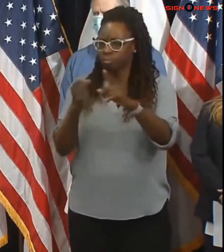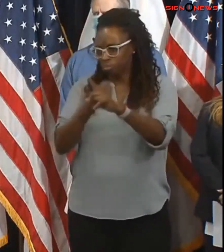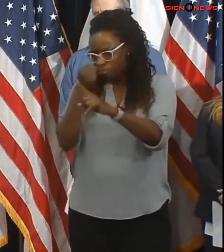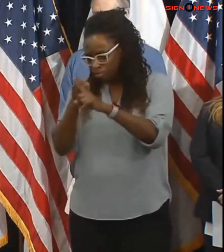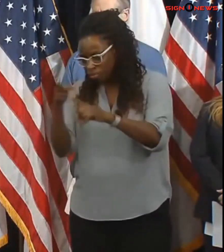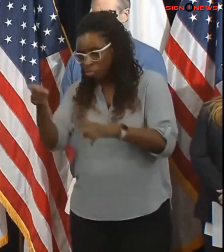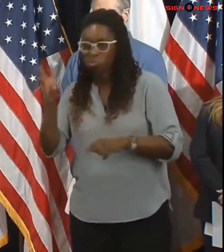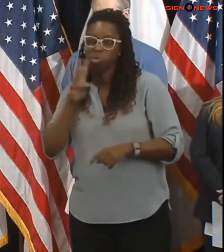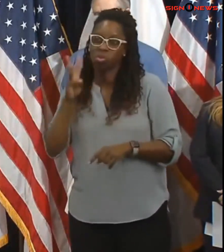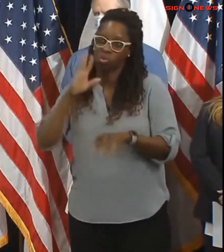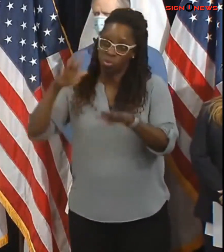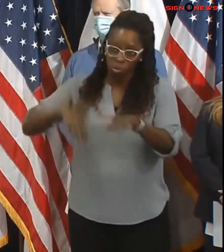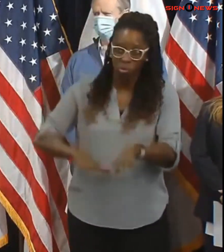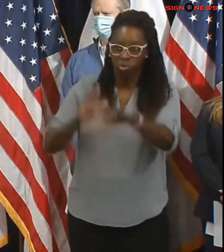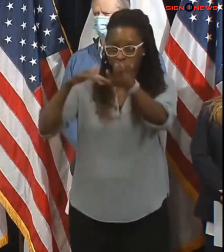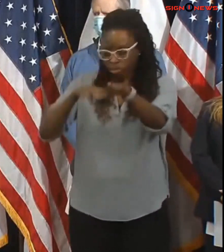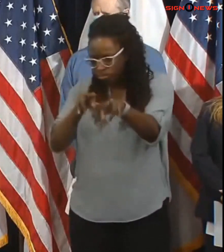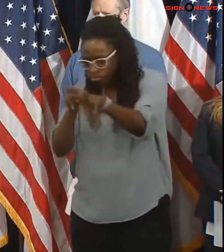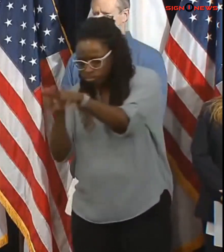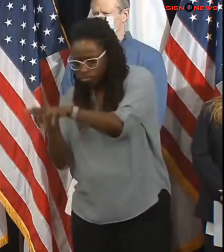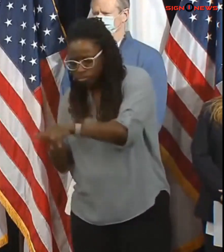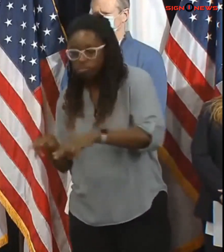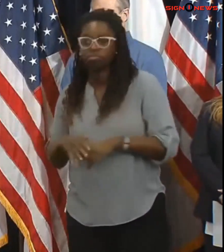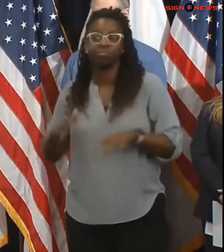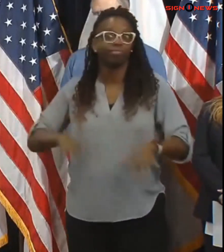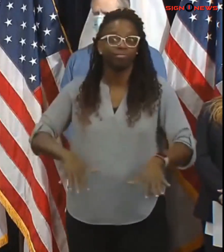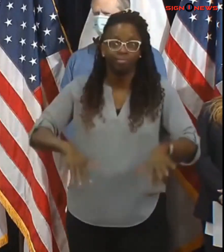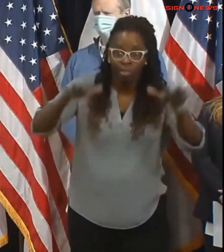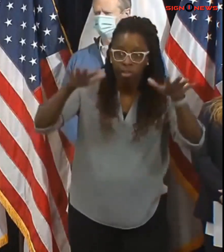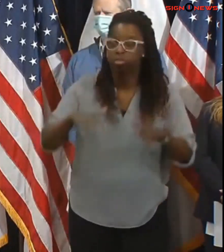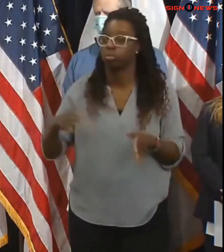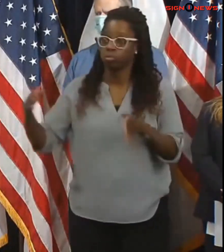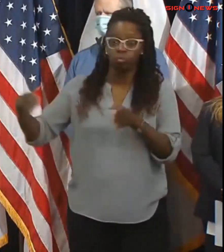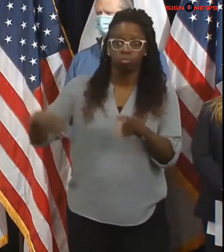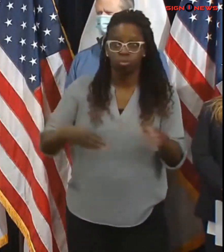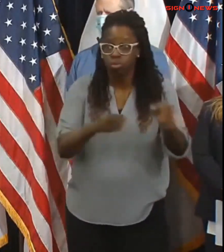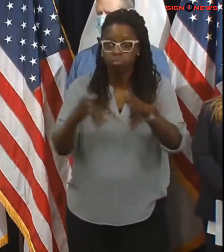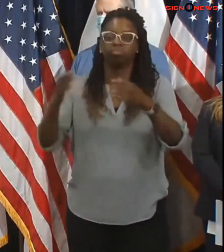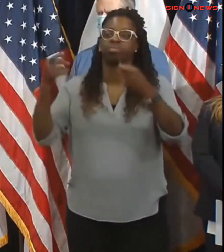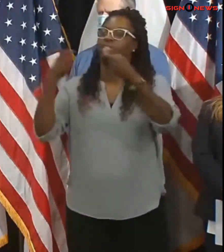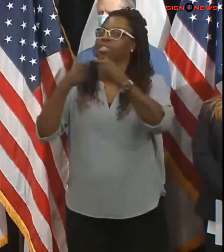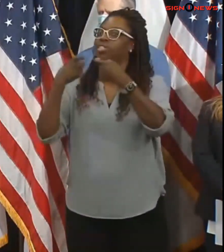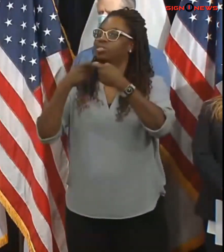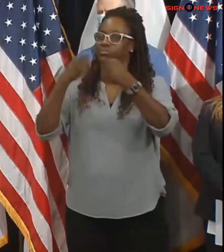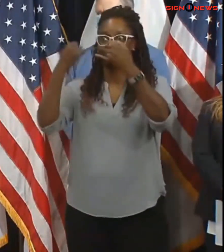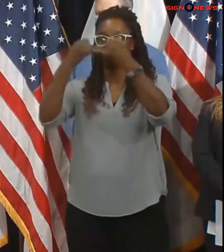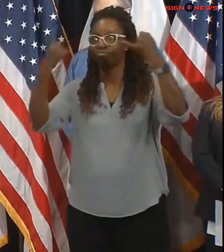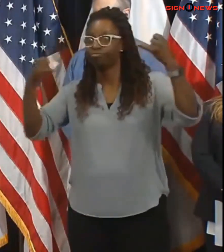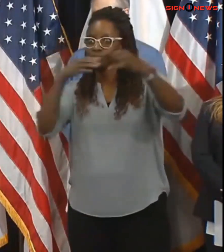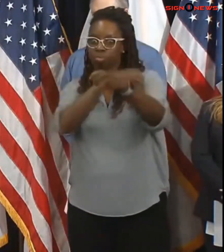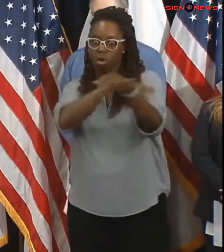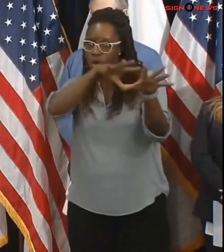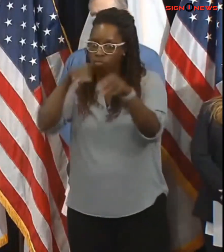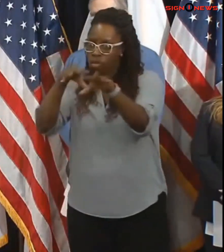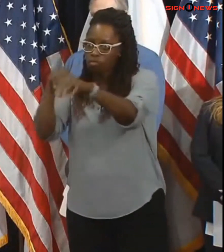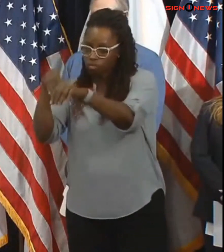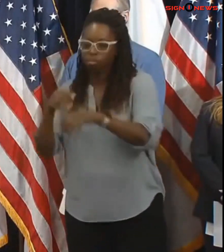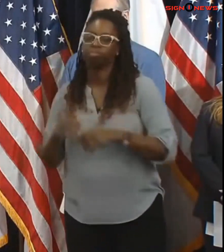floodings and roadways and potential downed power lines from the wind and snow the department of public utilities is continuing to work with